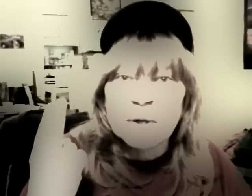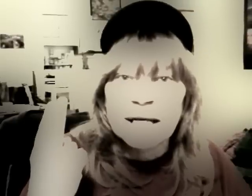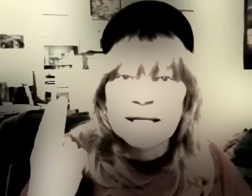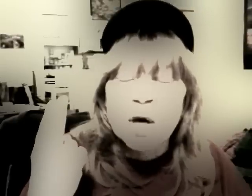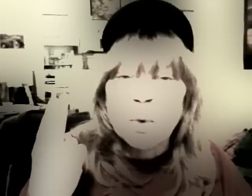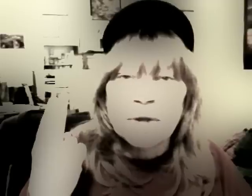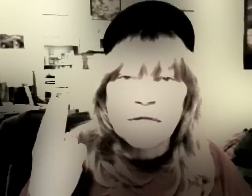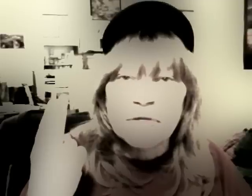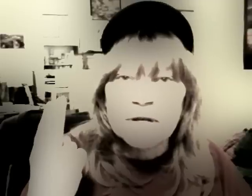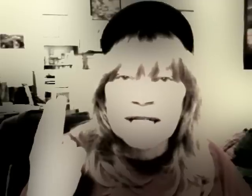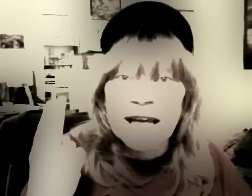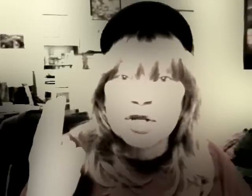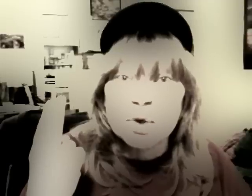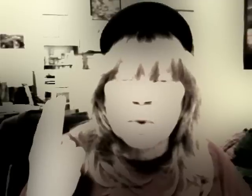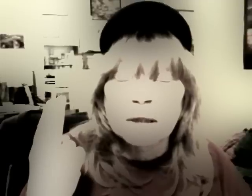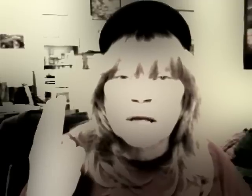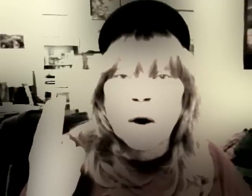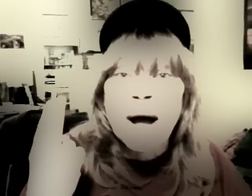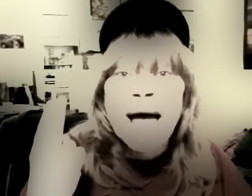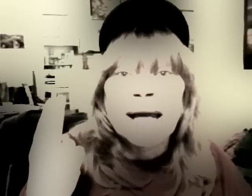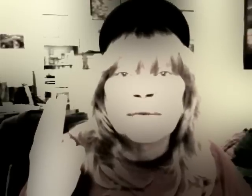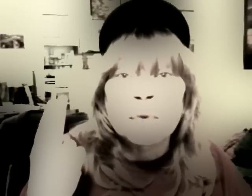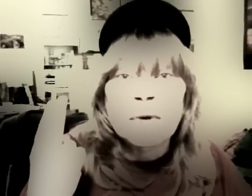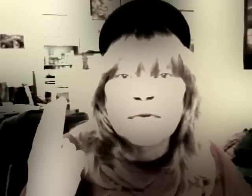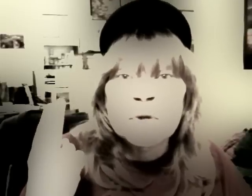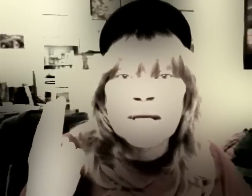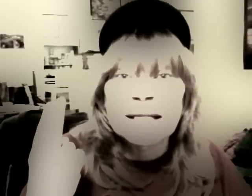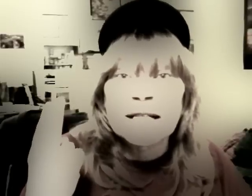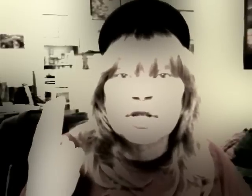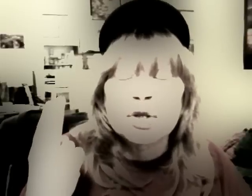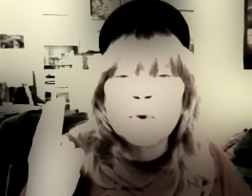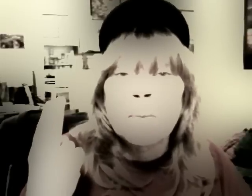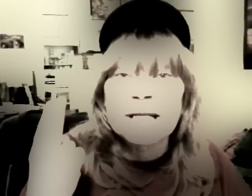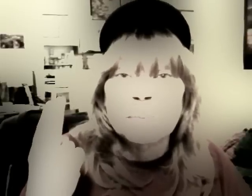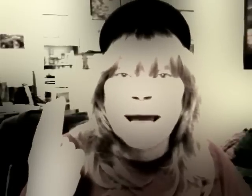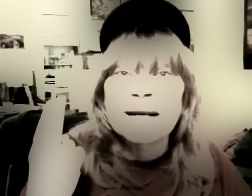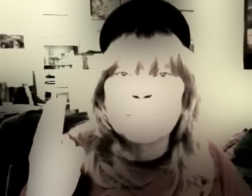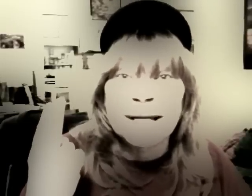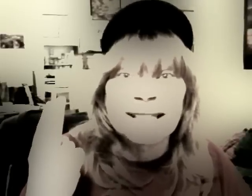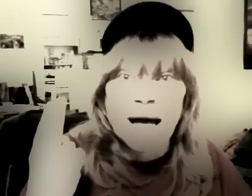it is. Within 30 days, you will know. And if you refuse that teacher, you will be spanked big time.